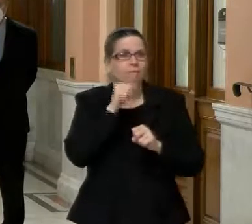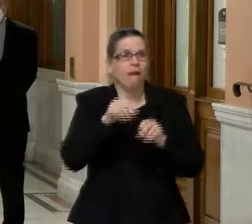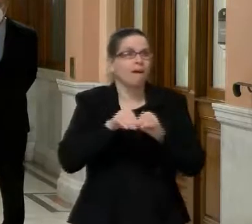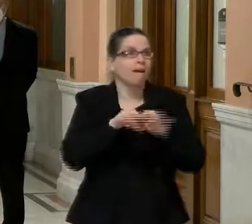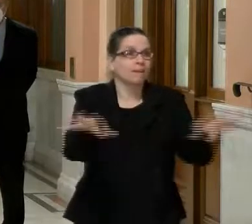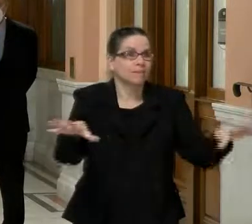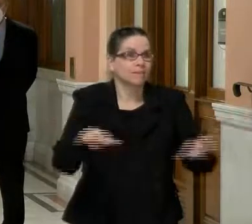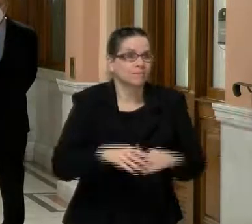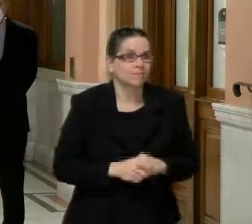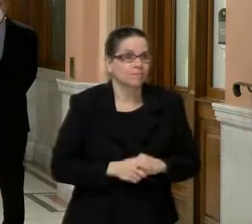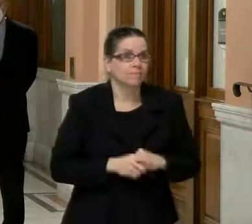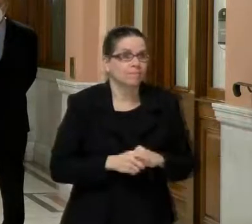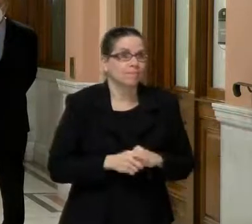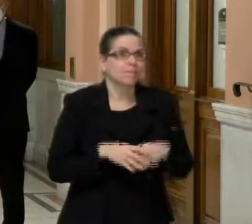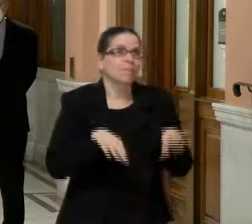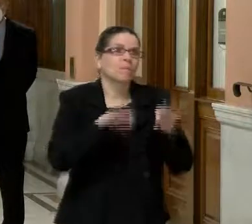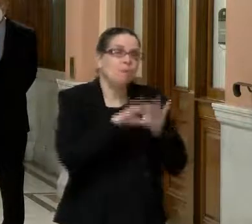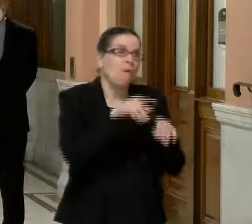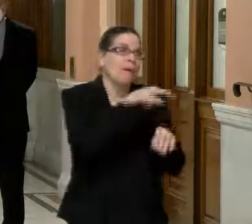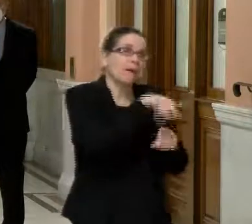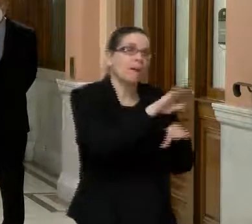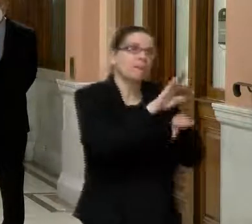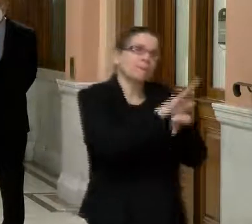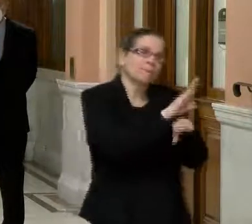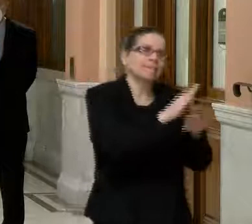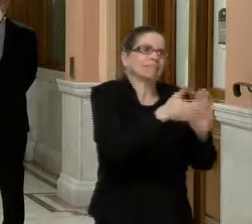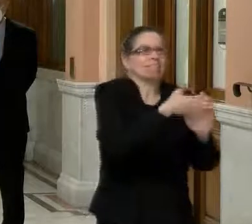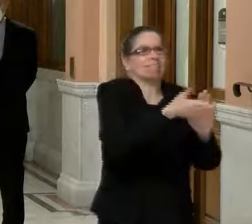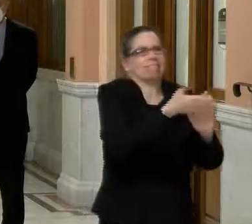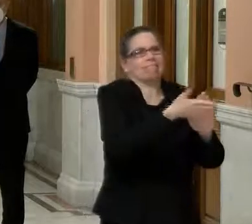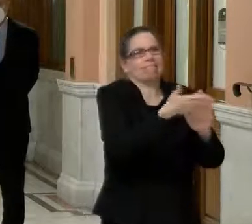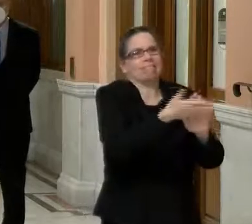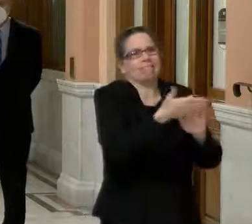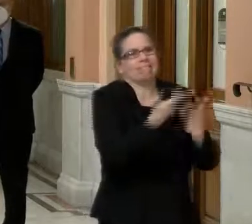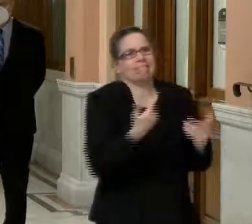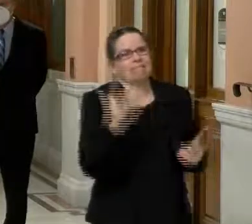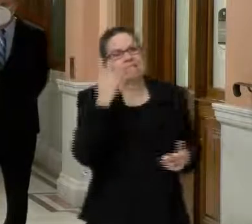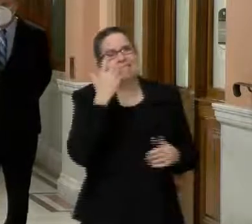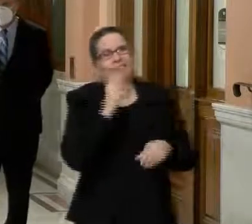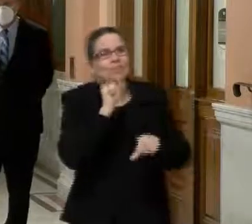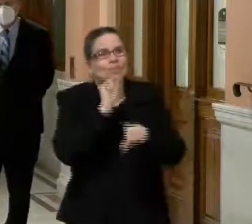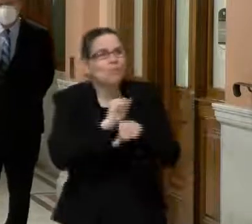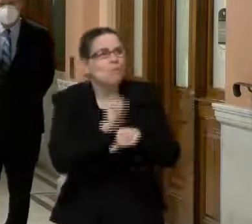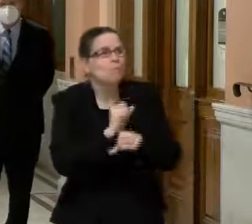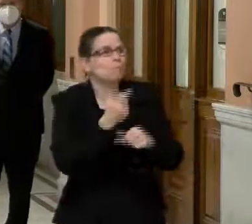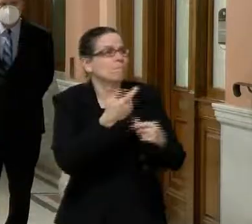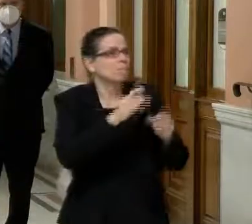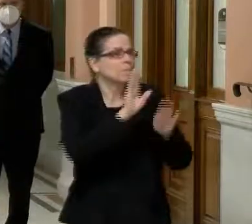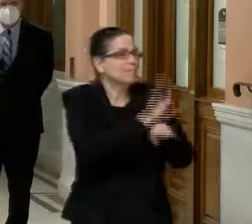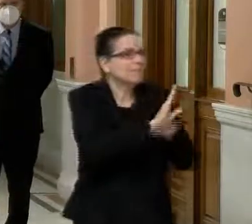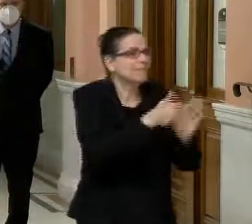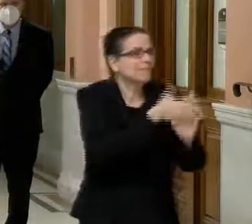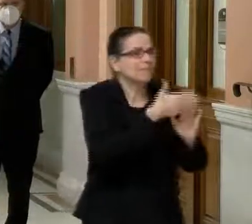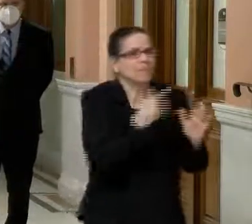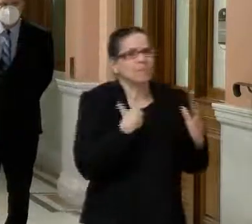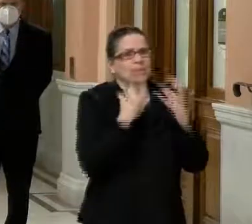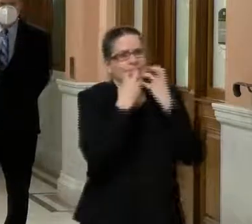organizations afloat, uh, and all that they represent to people and to families and individuals. Thanks.